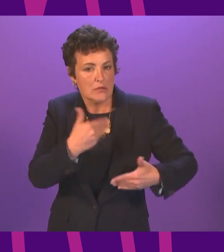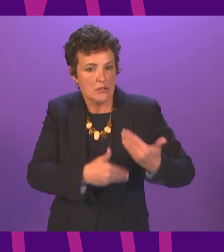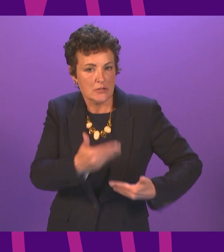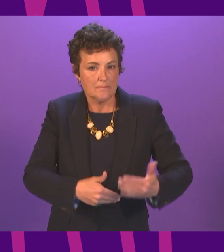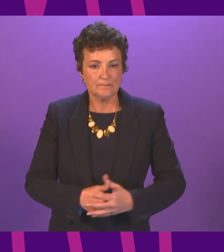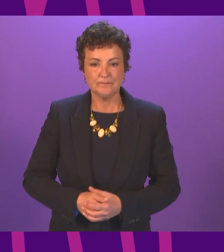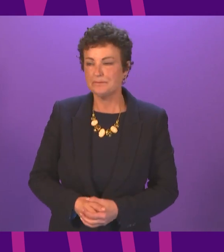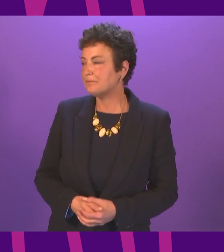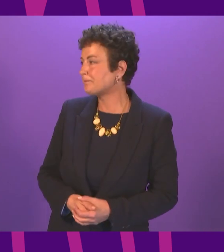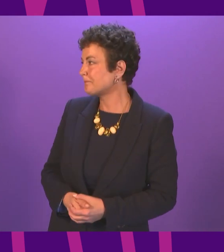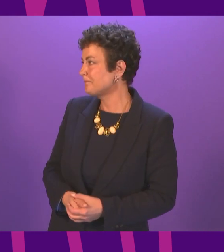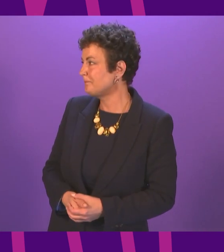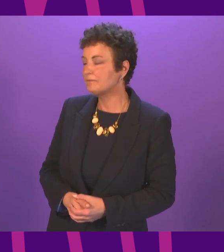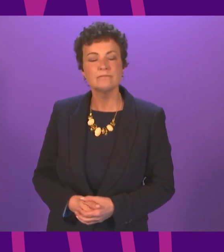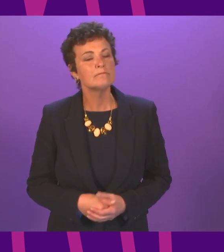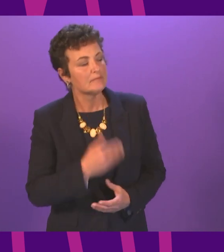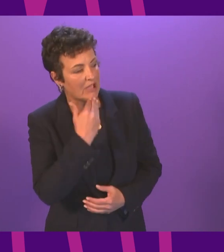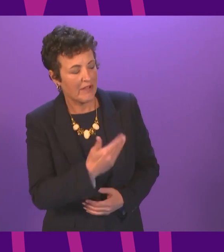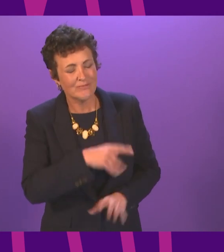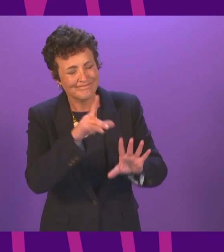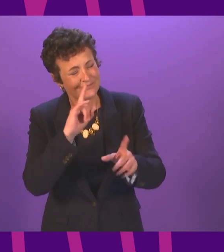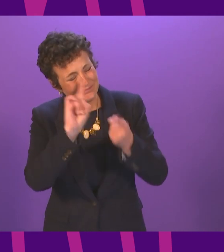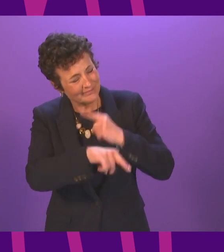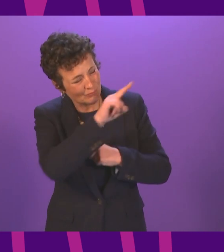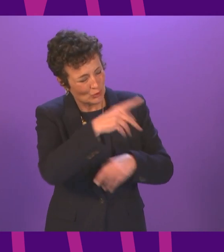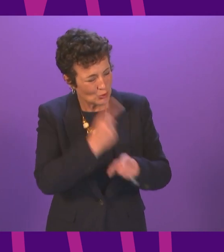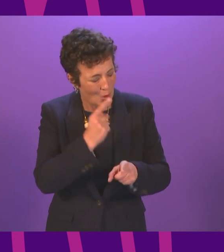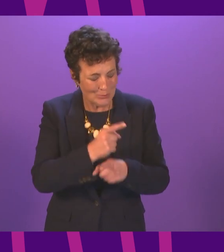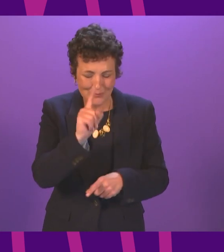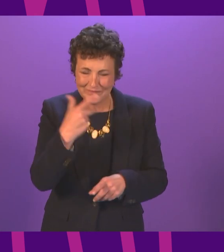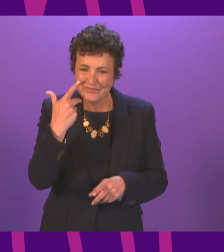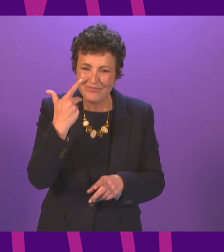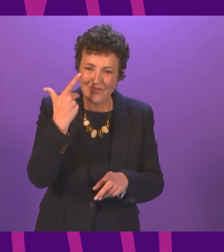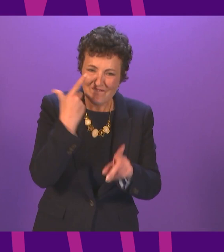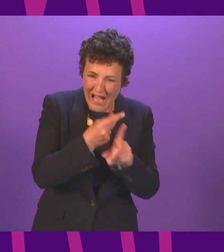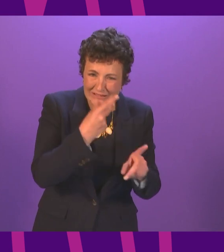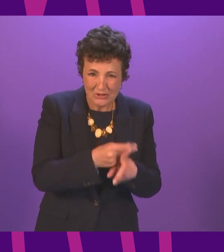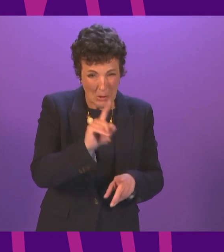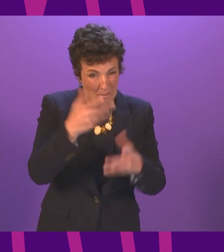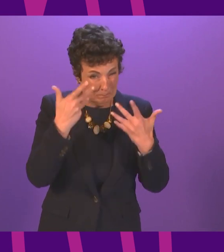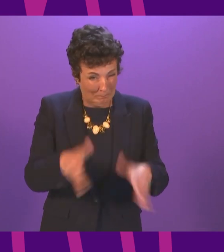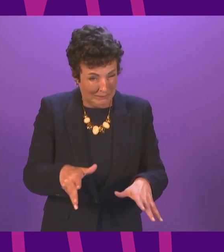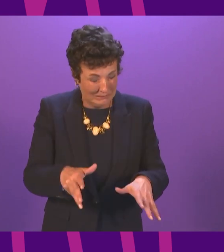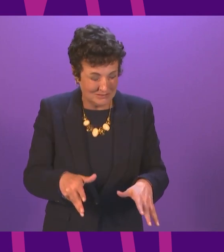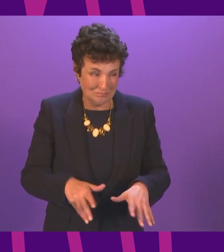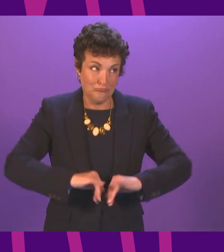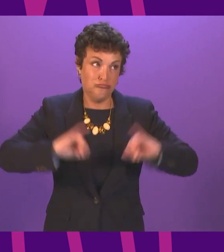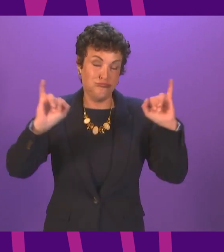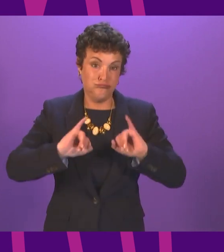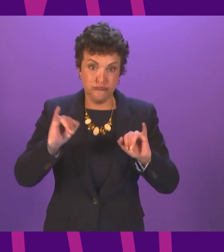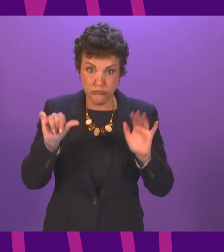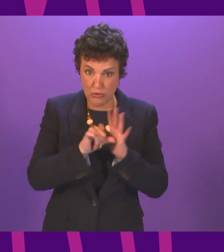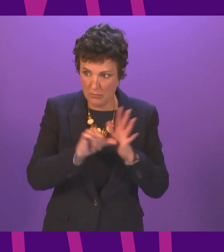I am grateful to Deputy First Minister for giving away. On this issue of vaccination, we know that there have been issues with a major problem with people not turning up